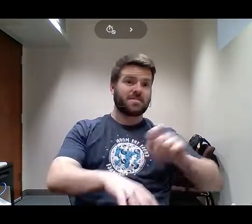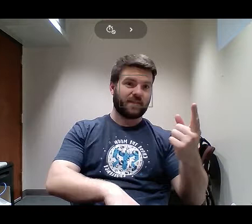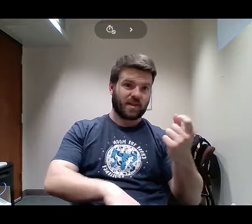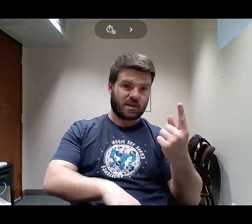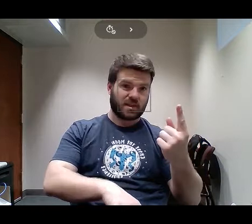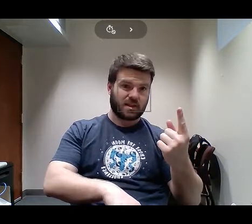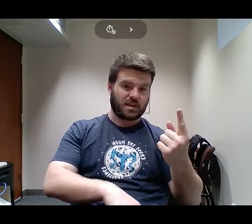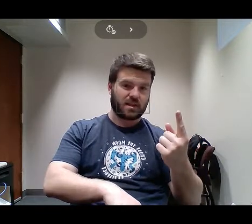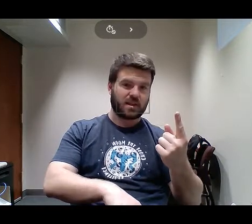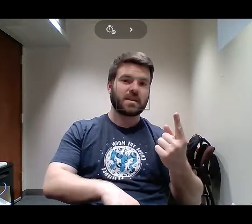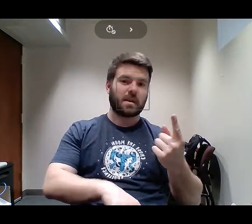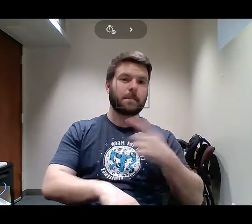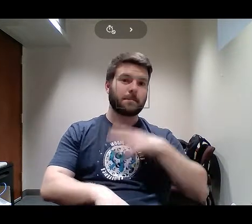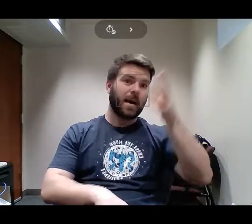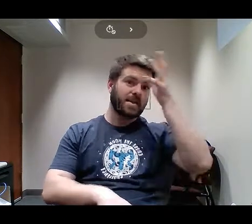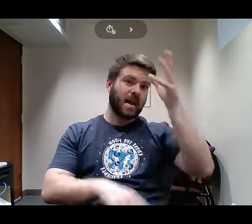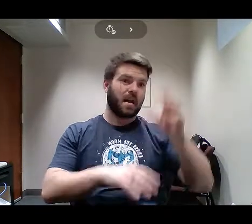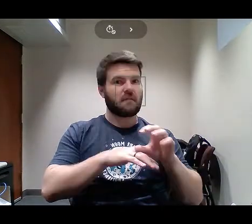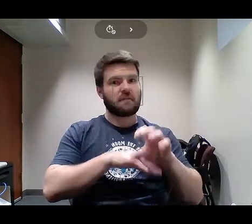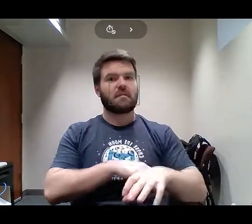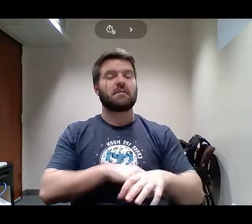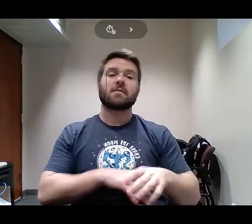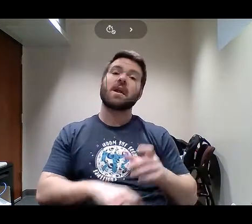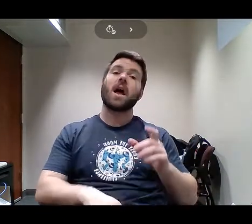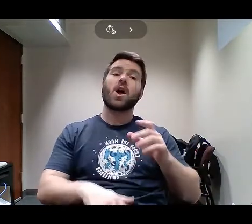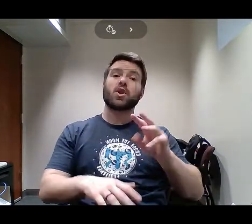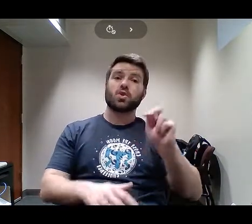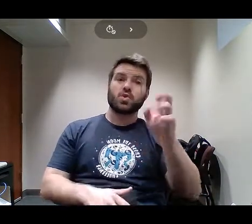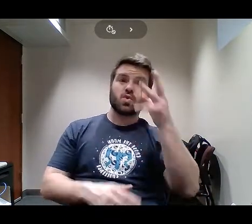Seriously, my dad was like, well, that news is over 10.30. Be home by 11.